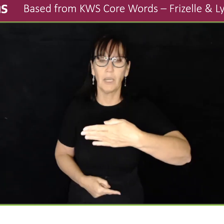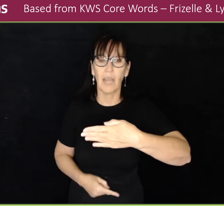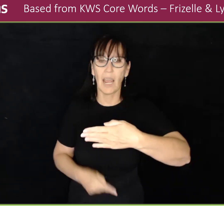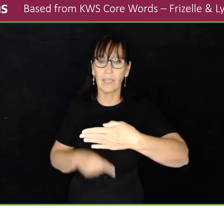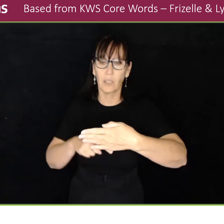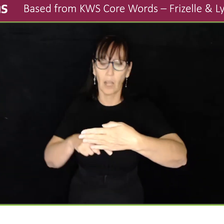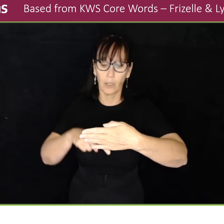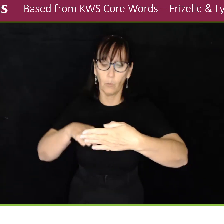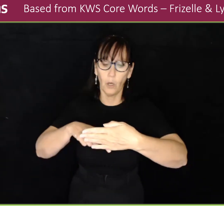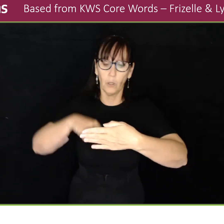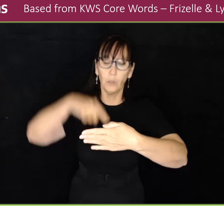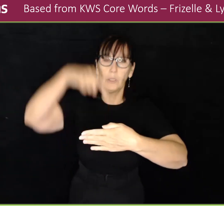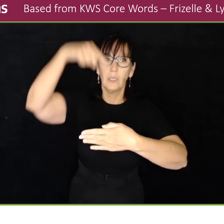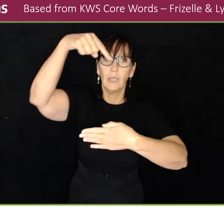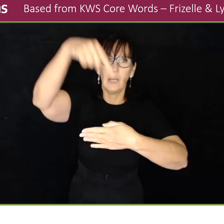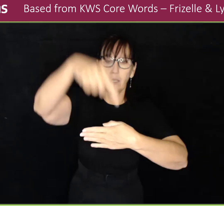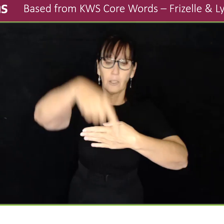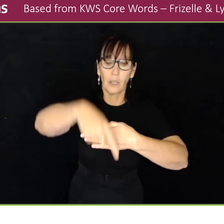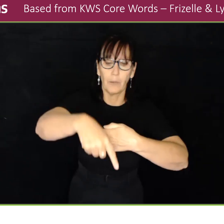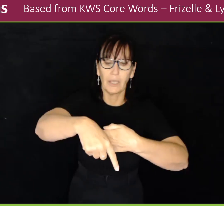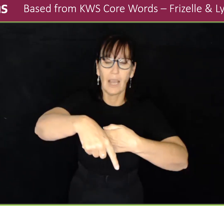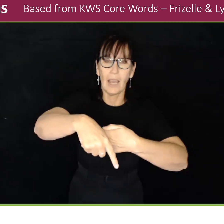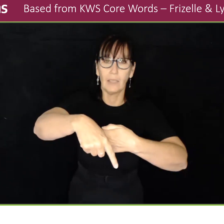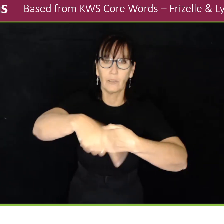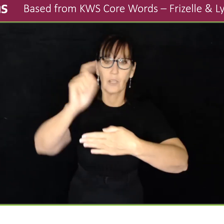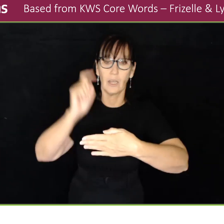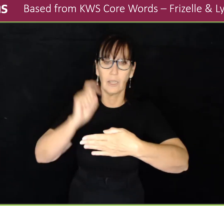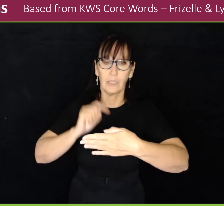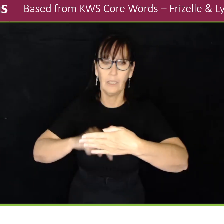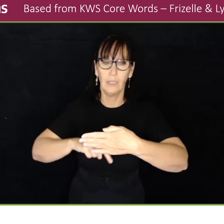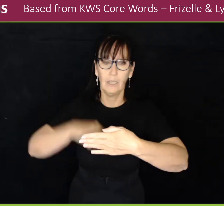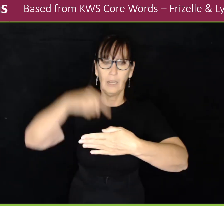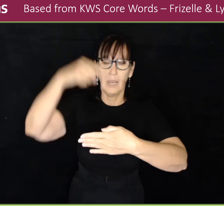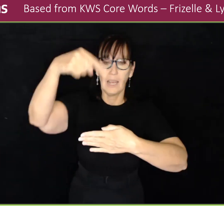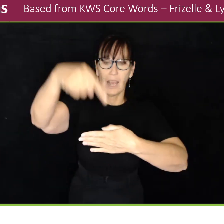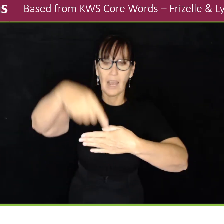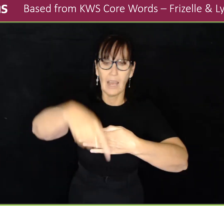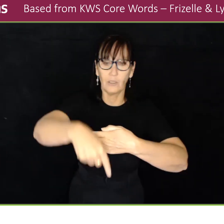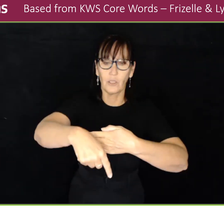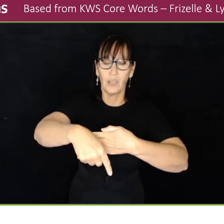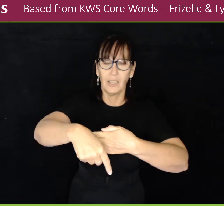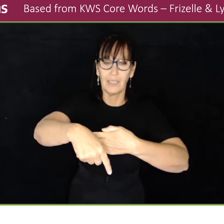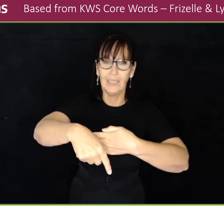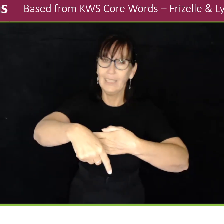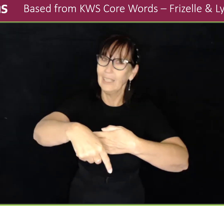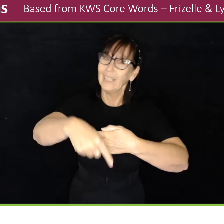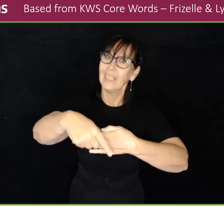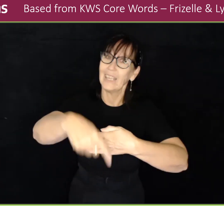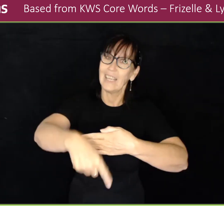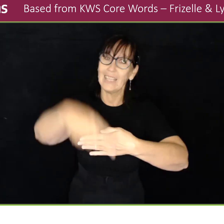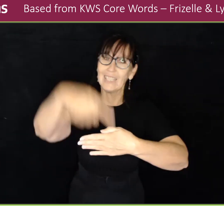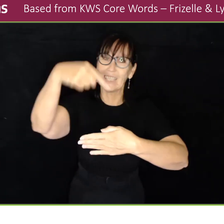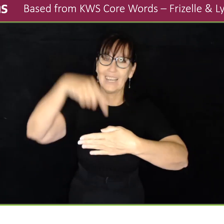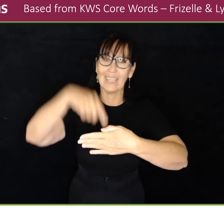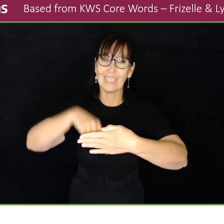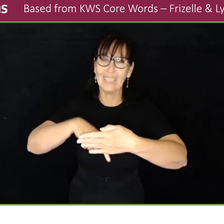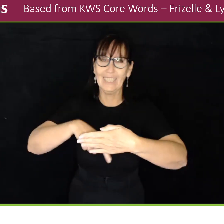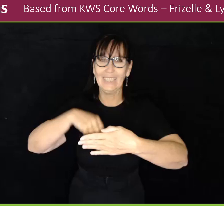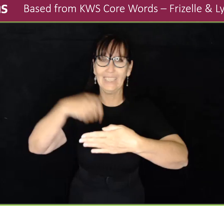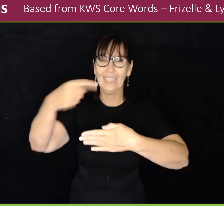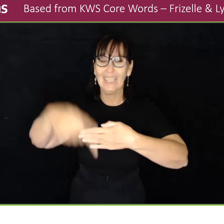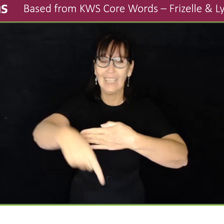Non-dominant hand is like a wall. And you're going outside. Outside. Inside.